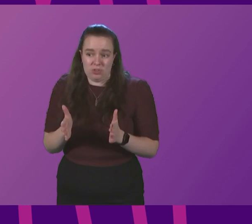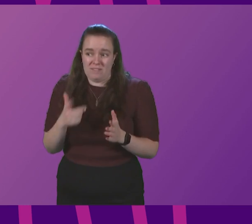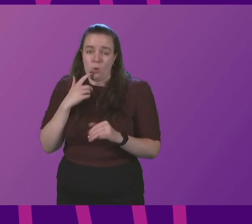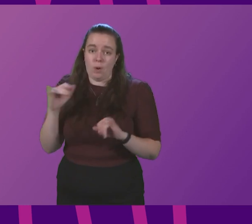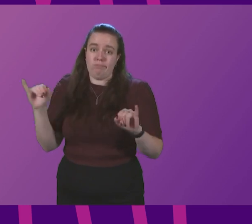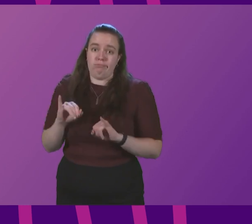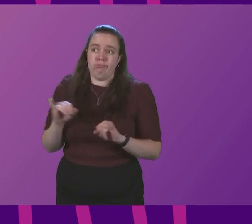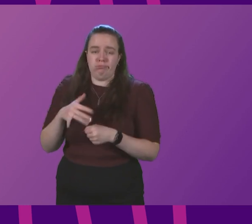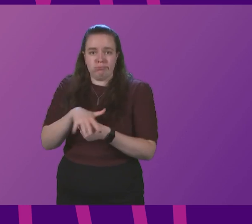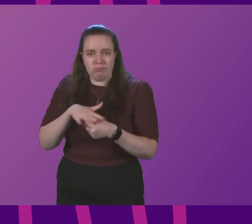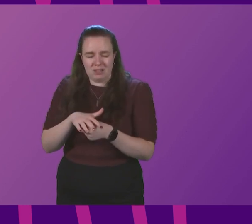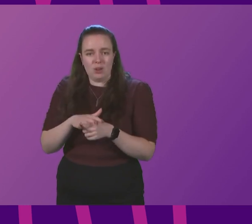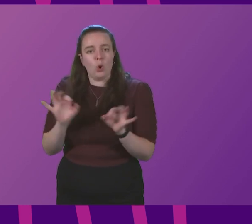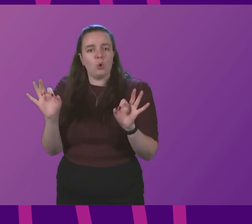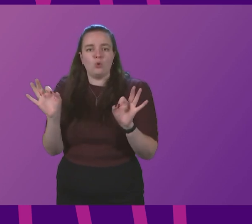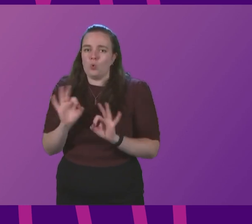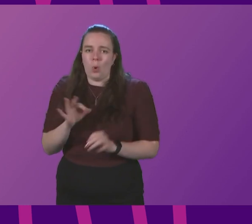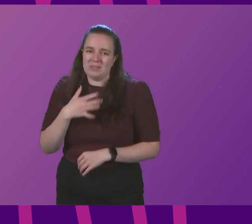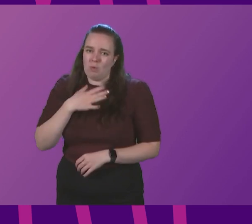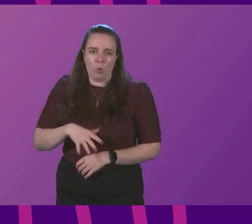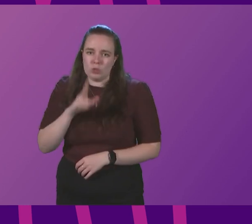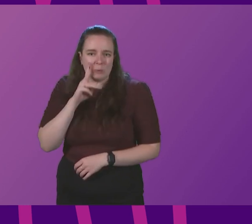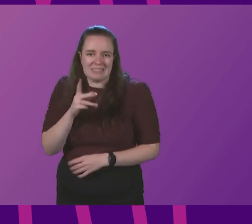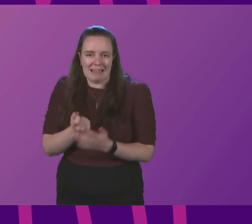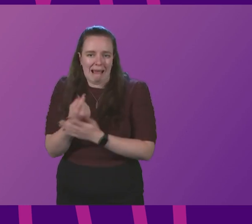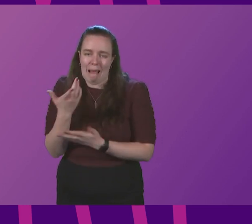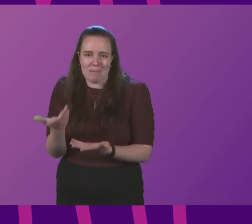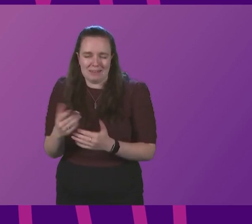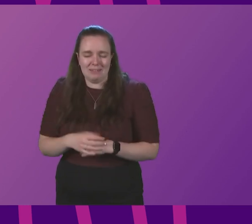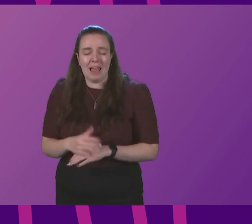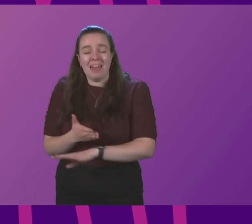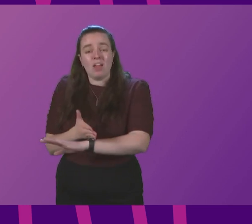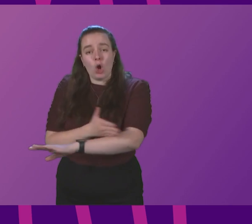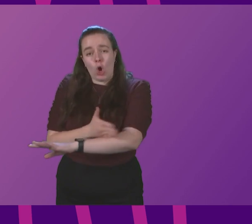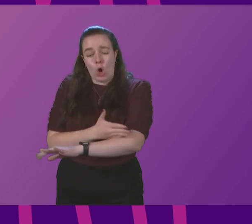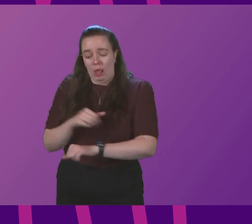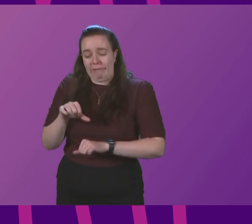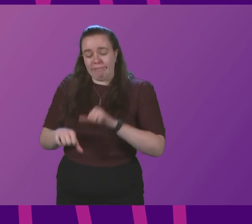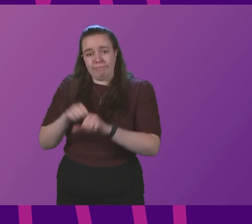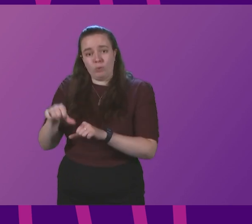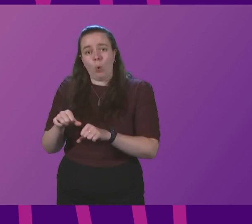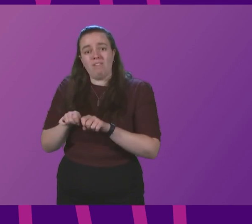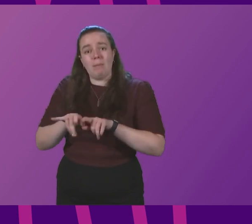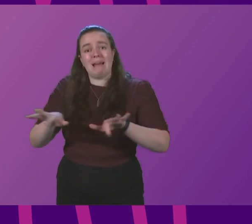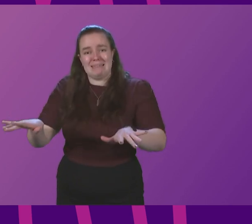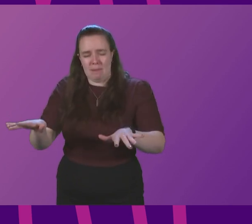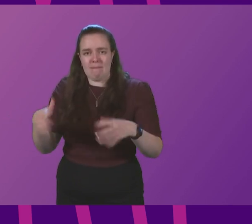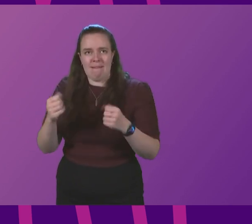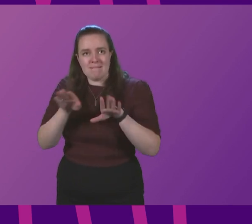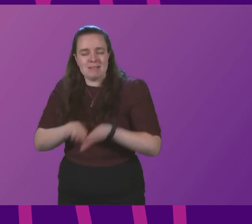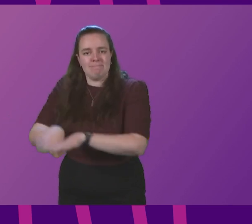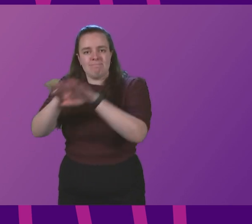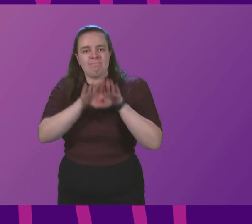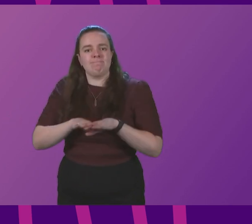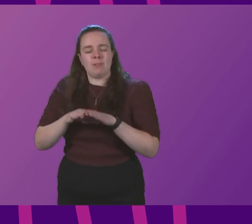circumstances, nobody wants to see happening. In the early stages of this pandemic, there was consensus across the political